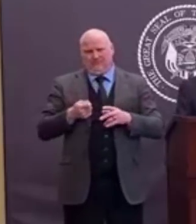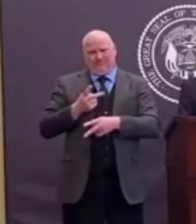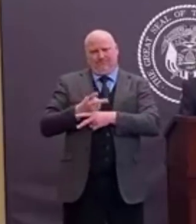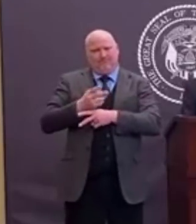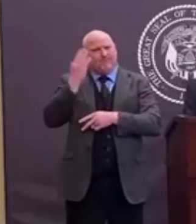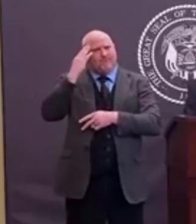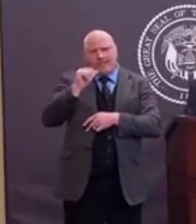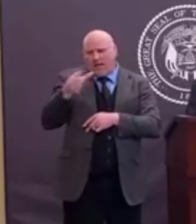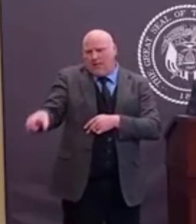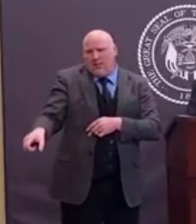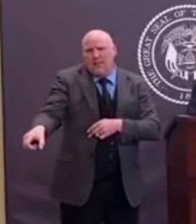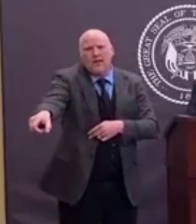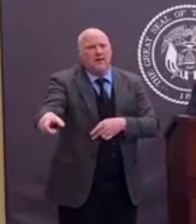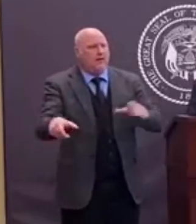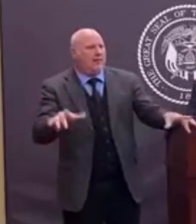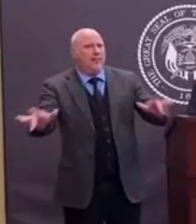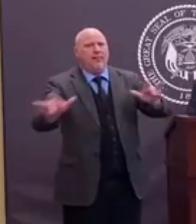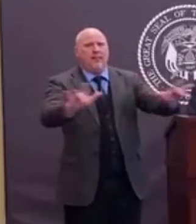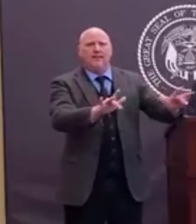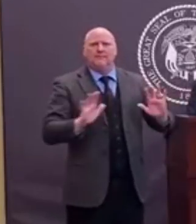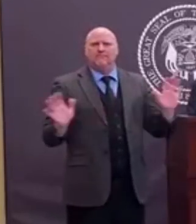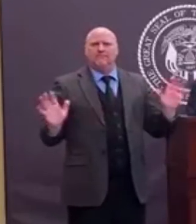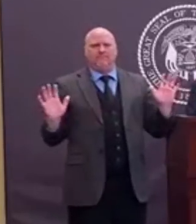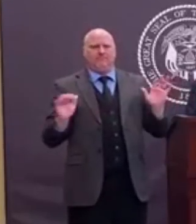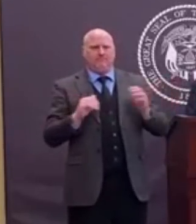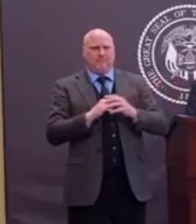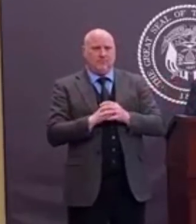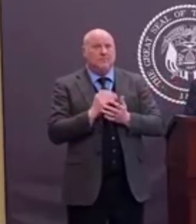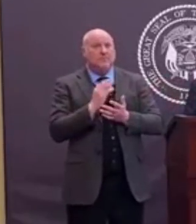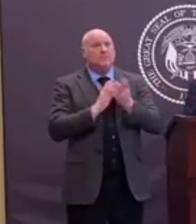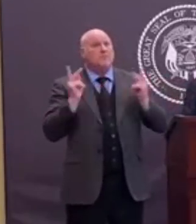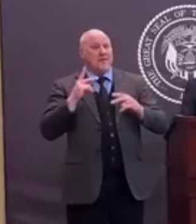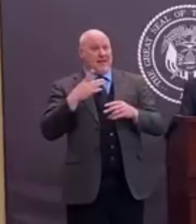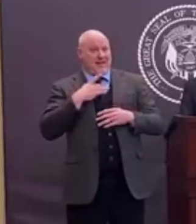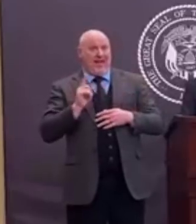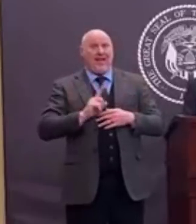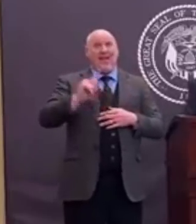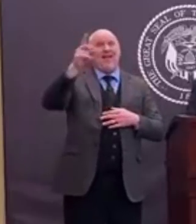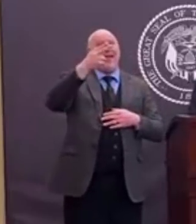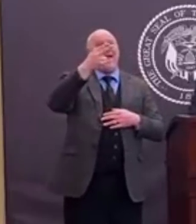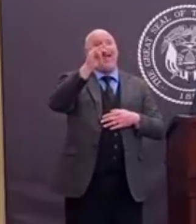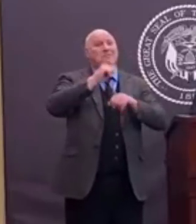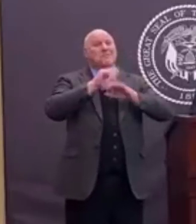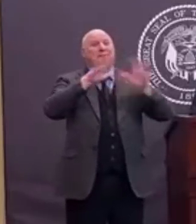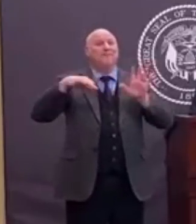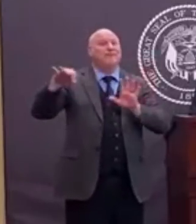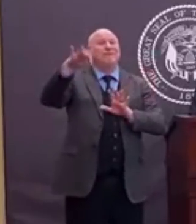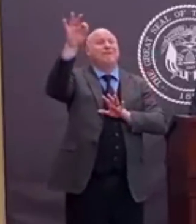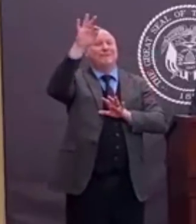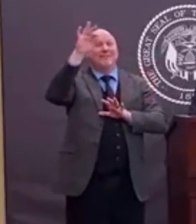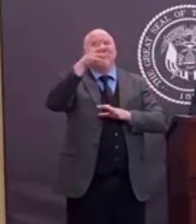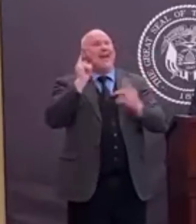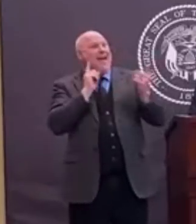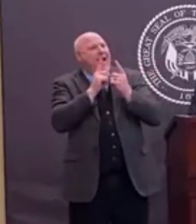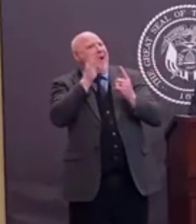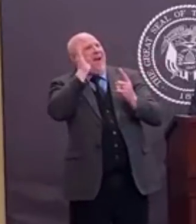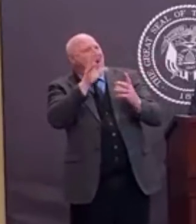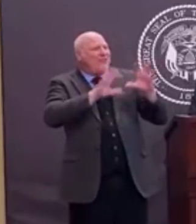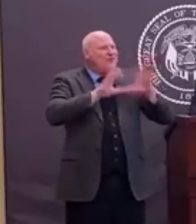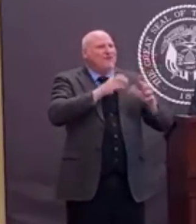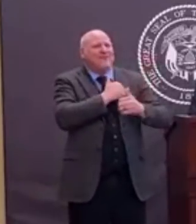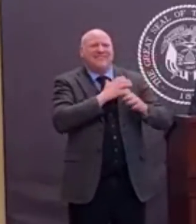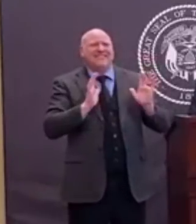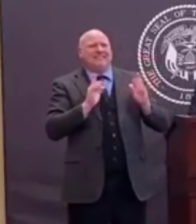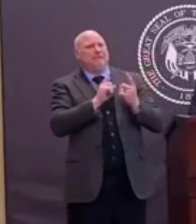trailheads. Again, that happens, and so we're saying to people this is something you need to be cognizant about and avoid. No congregating at trailheads or other